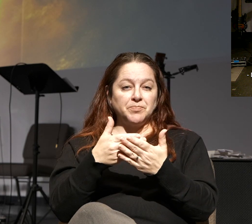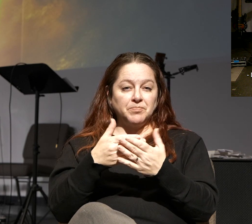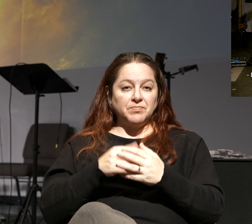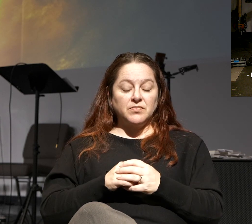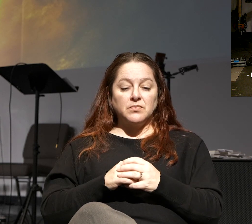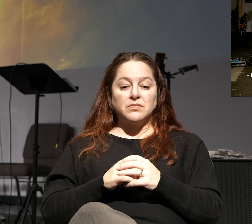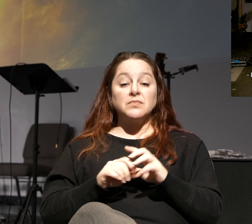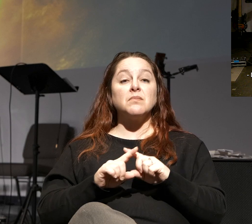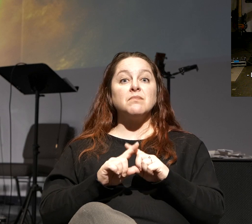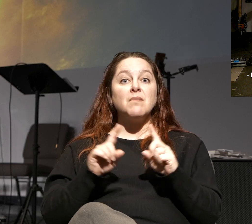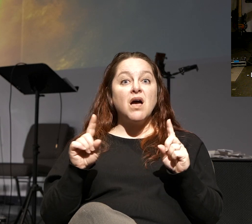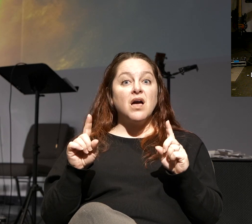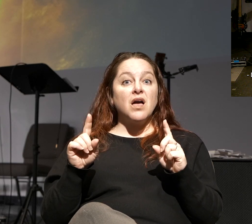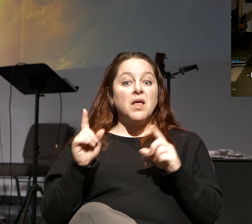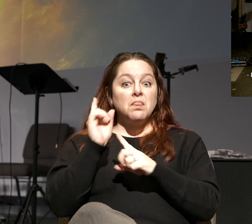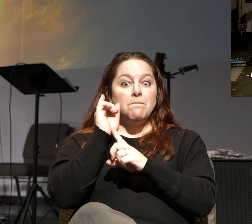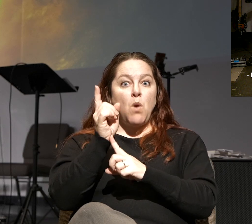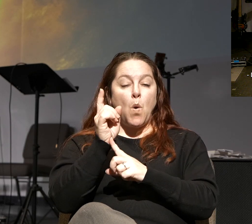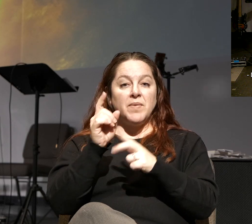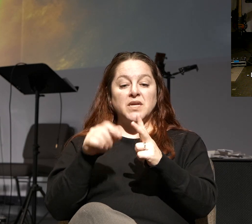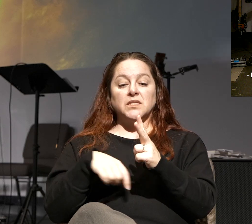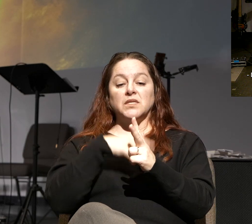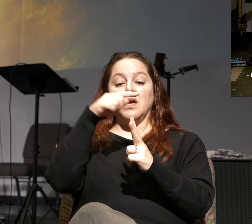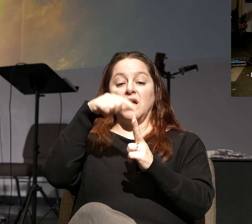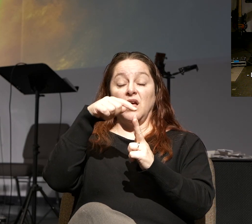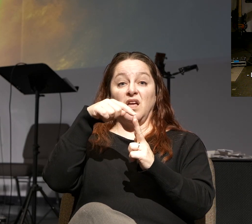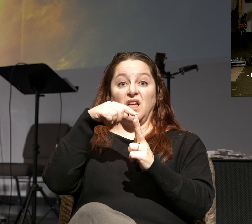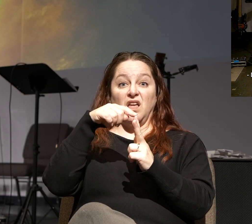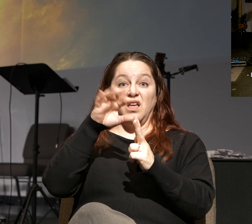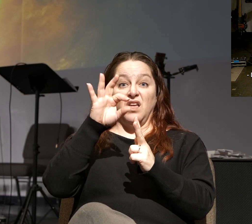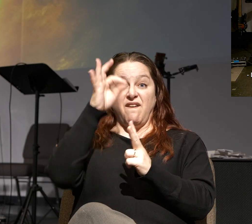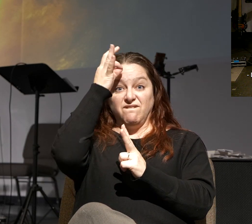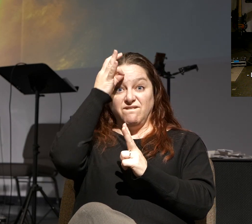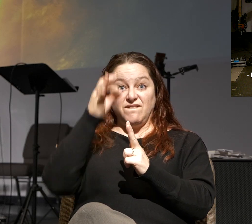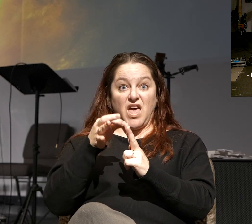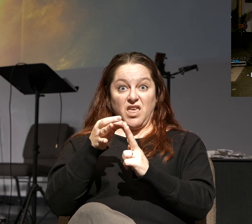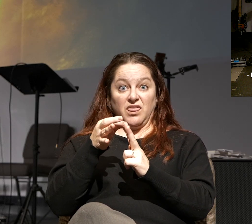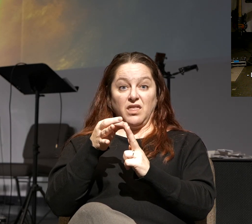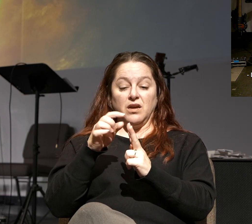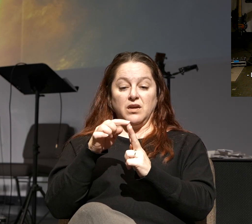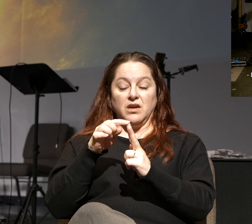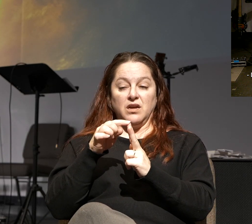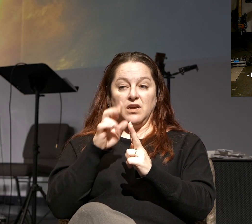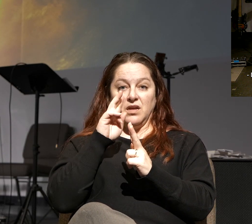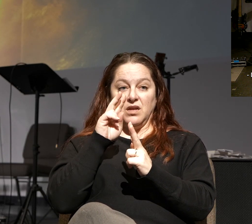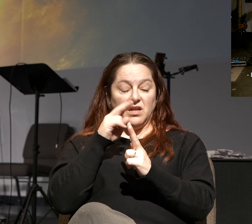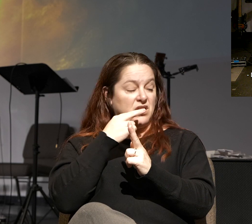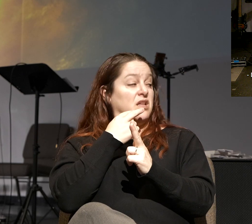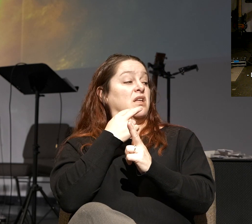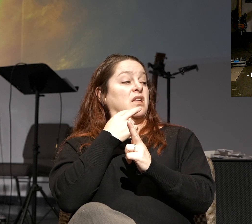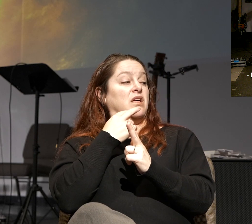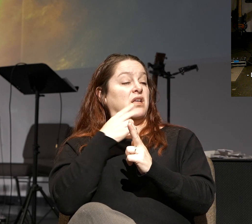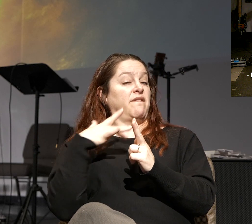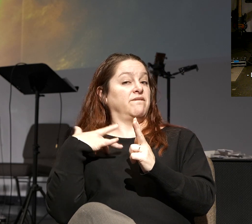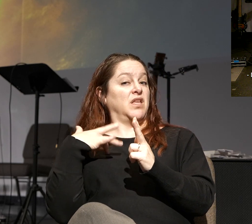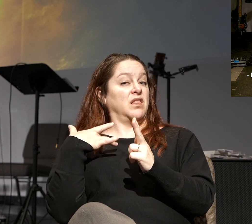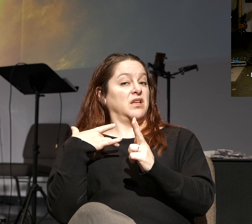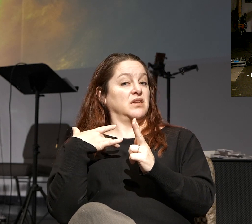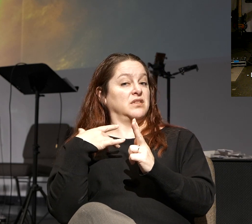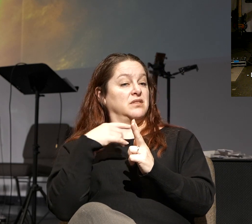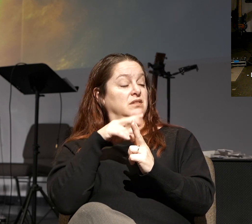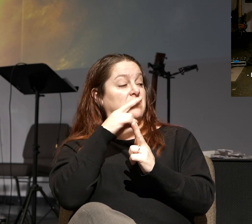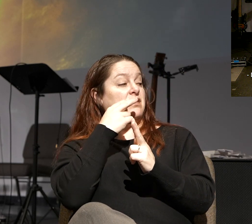But the moment that faith, faith is in the middle of the two, faith turns around to check on feelings,